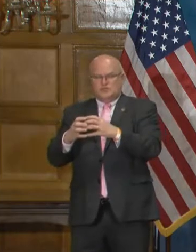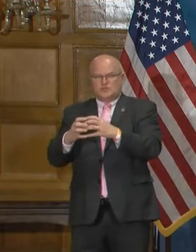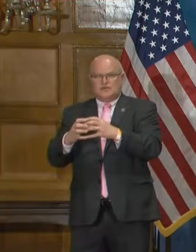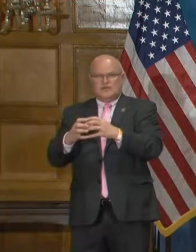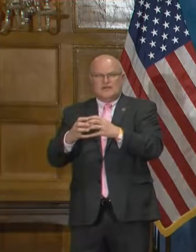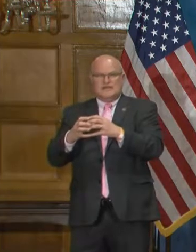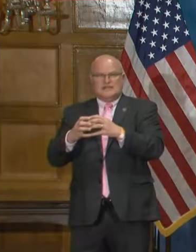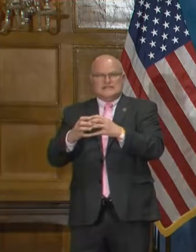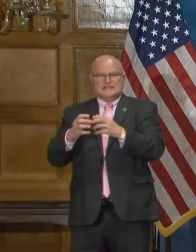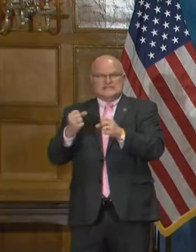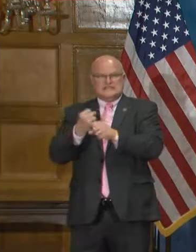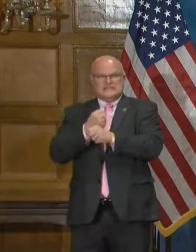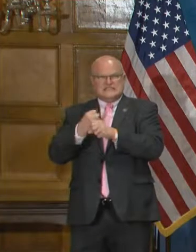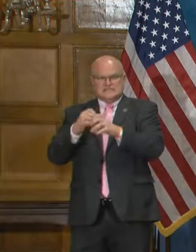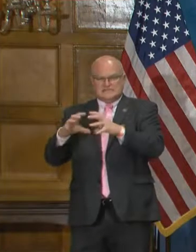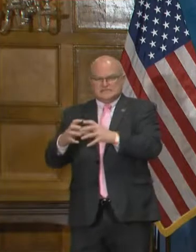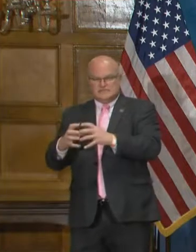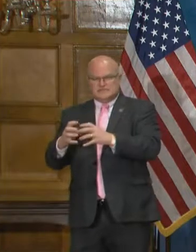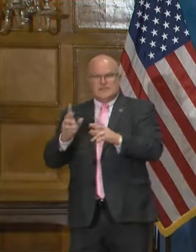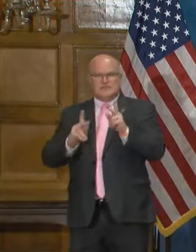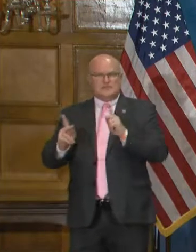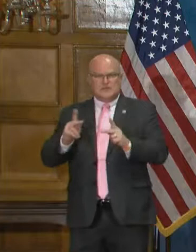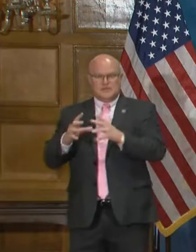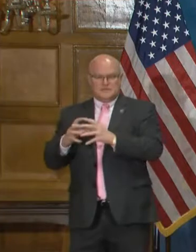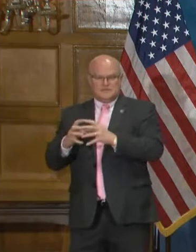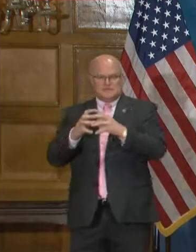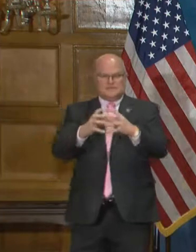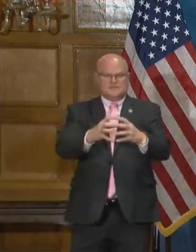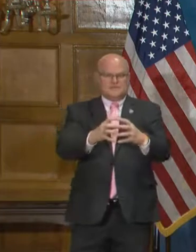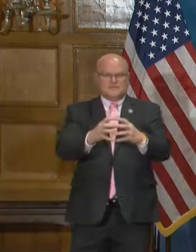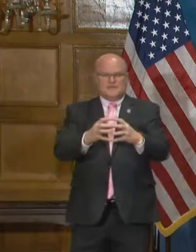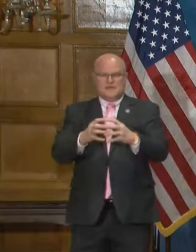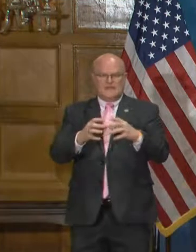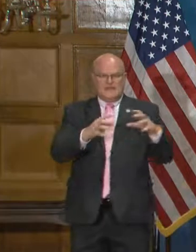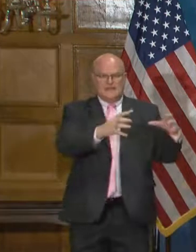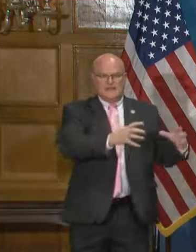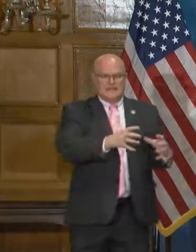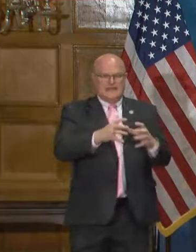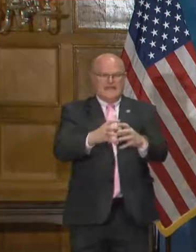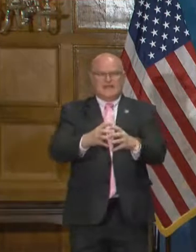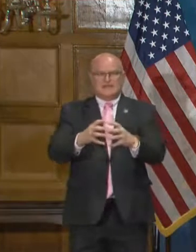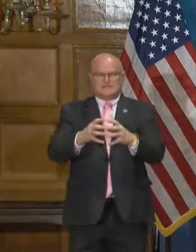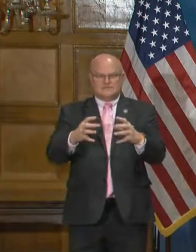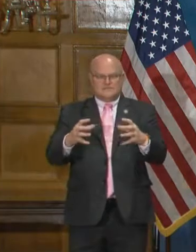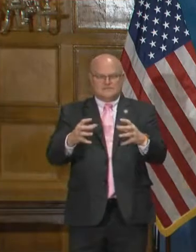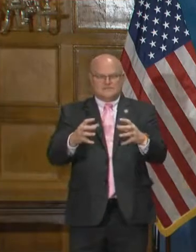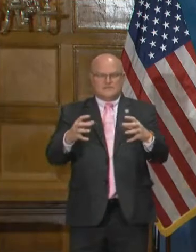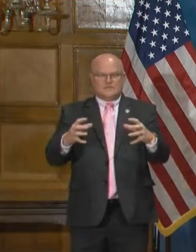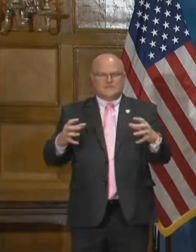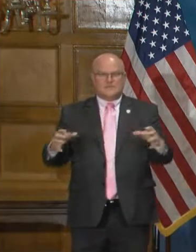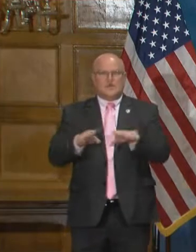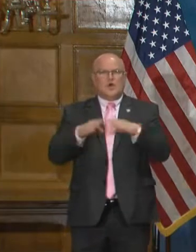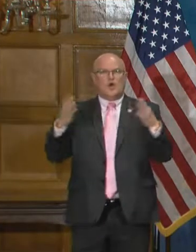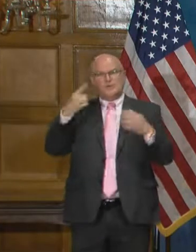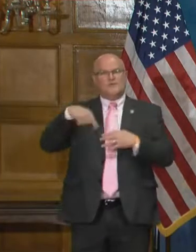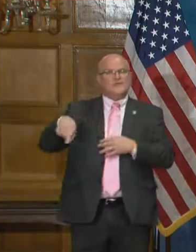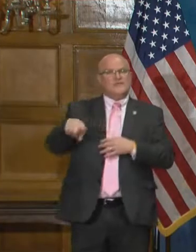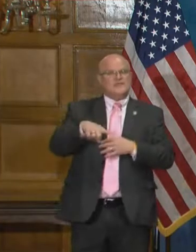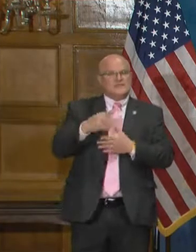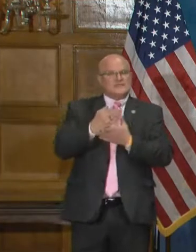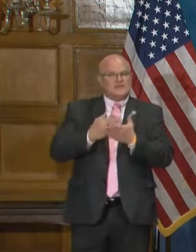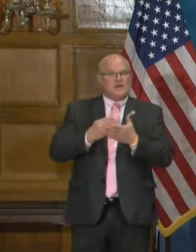uh, statistics that are people and put them in, uh, and add it to the category, open it to them.